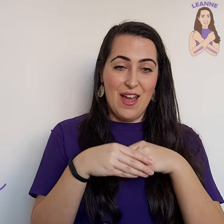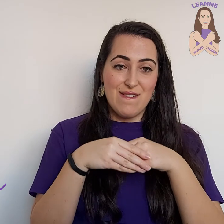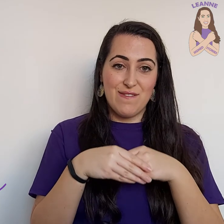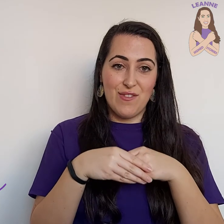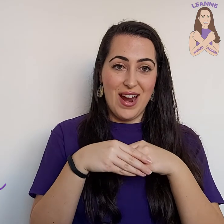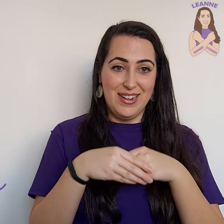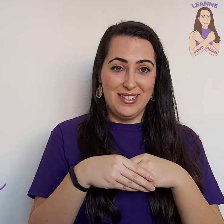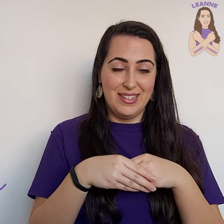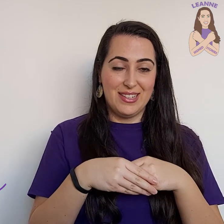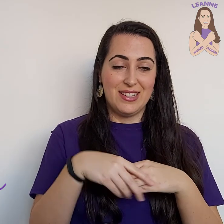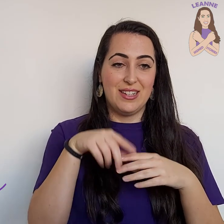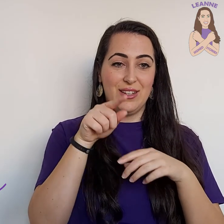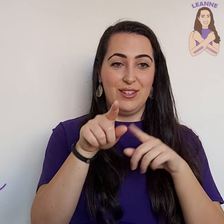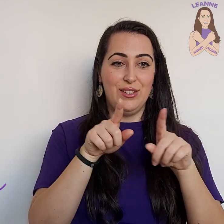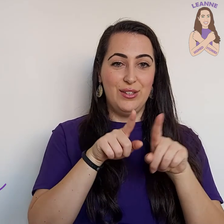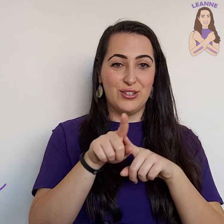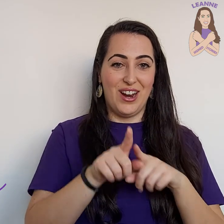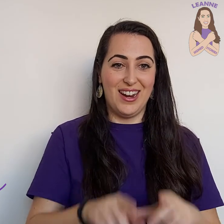Friends. You try.